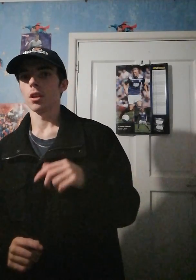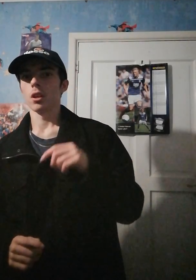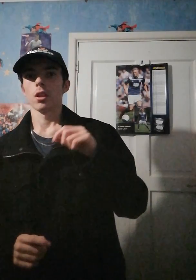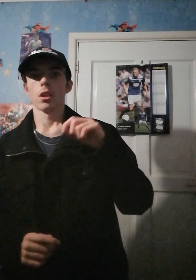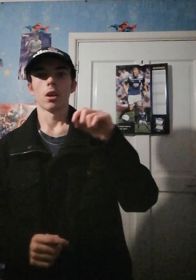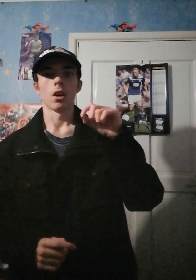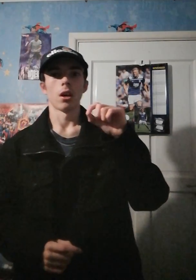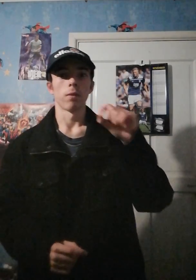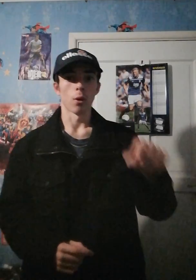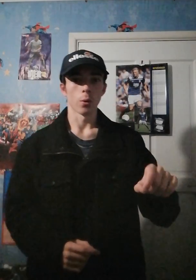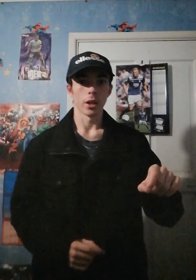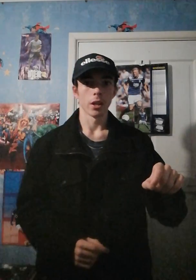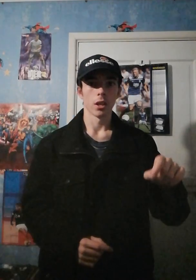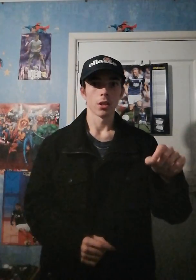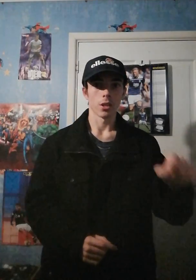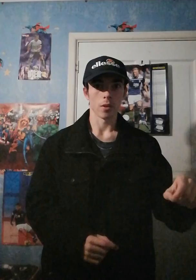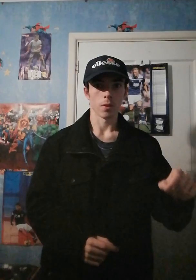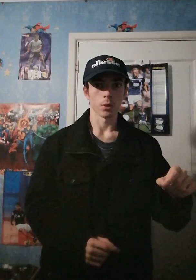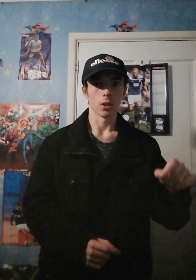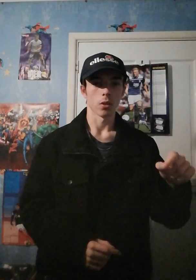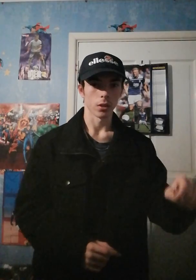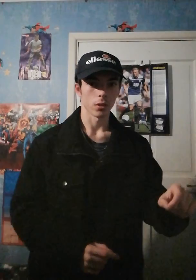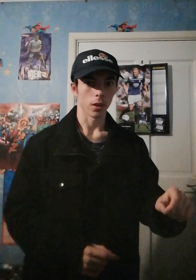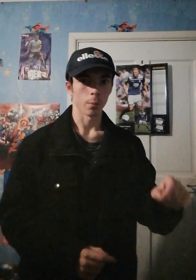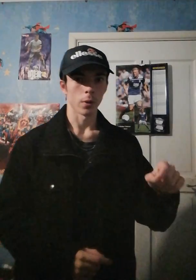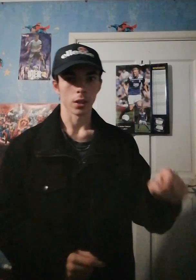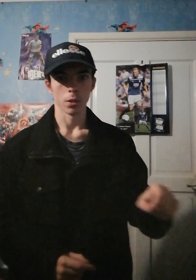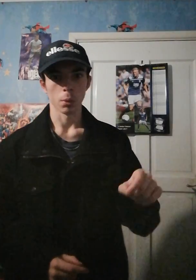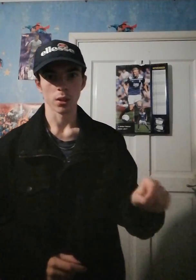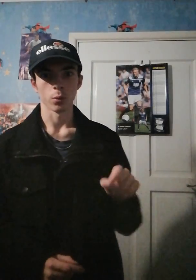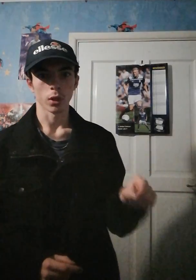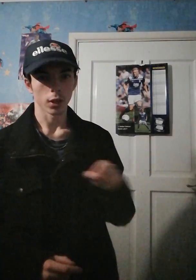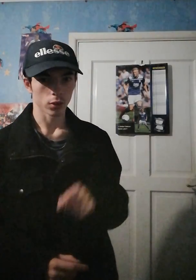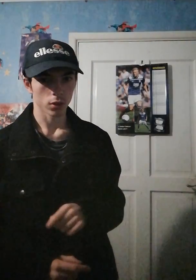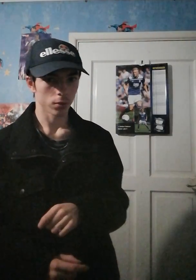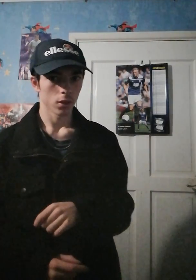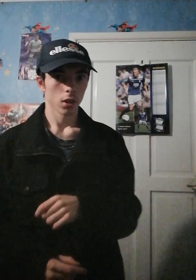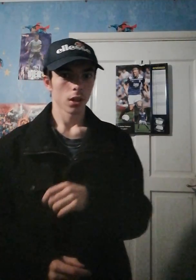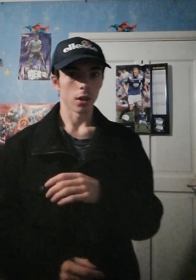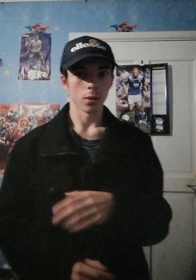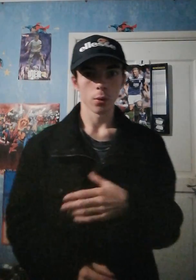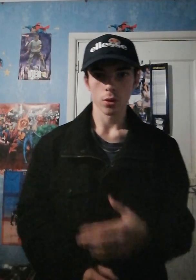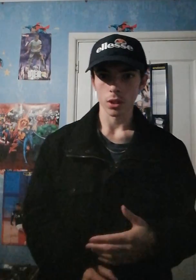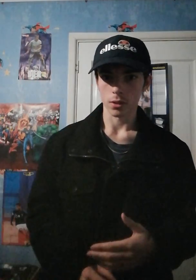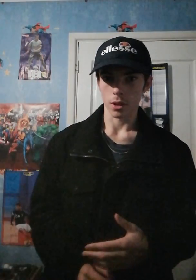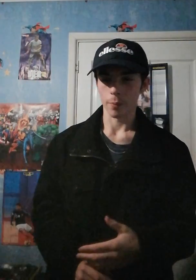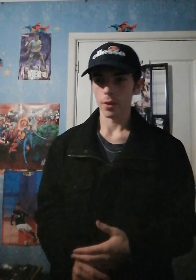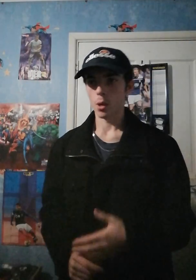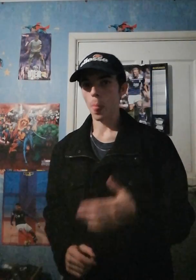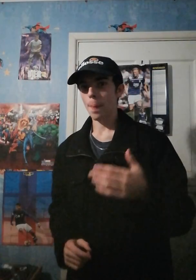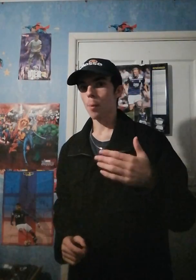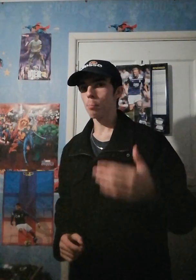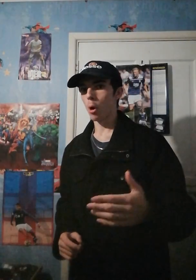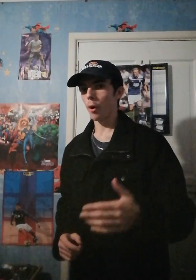following Jalen Ramsey on Instagram and liking his pics and all that good stuff. Now, I know it's just Instagram. But,